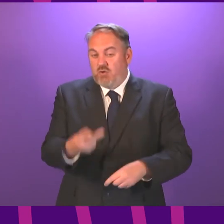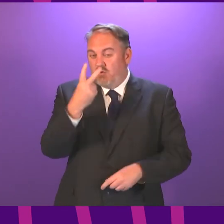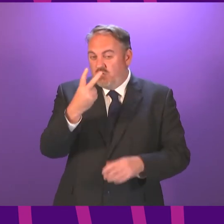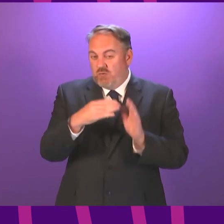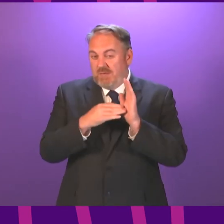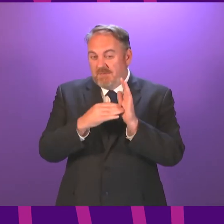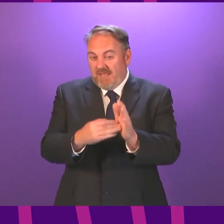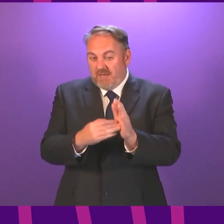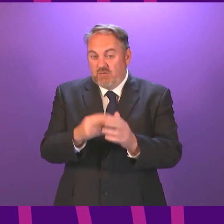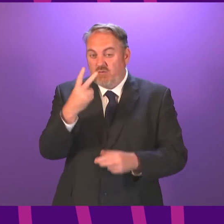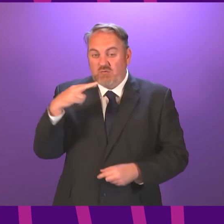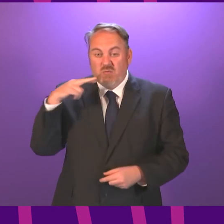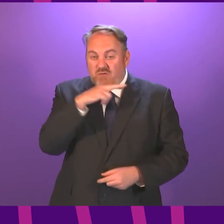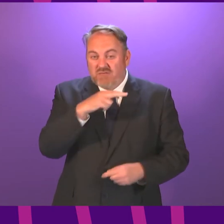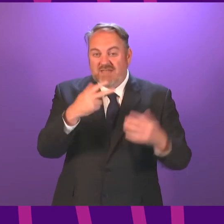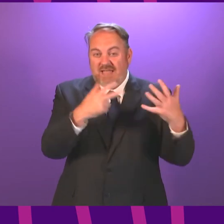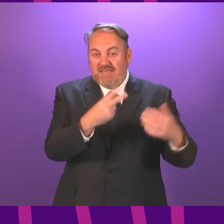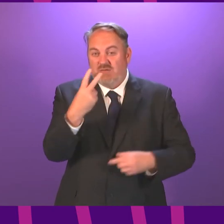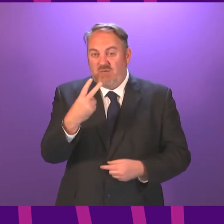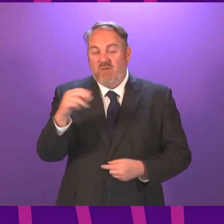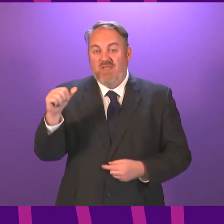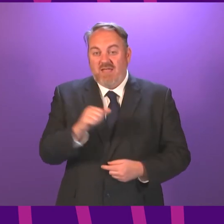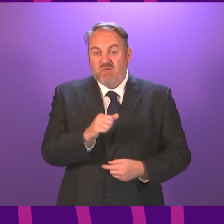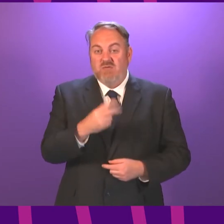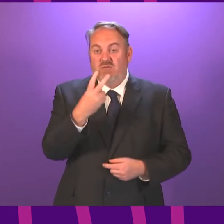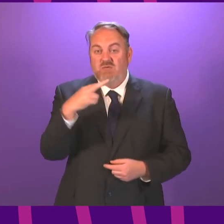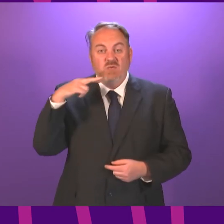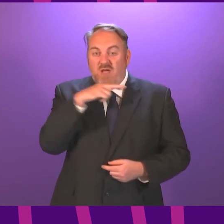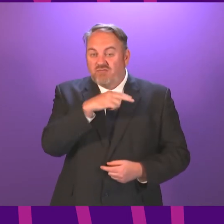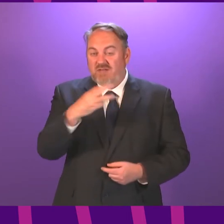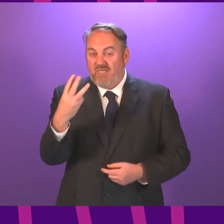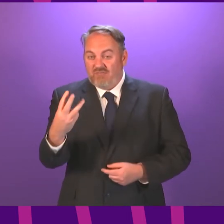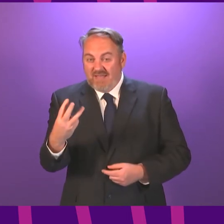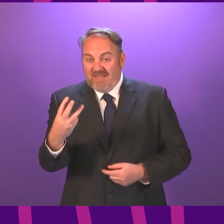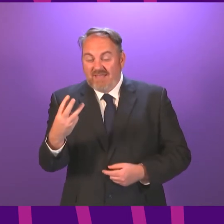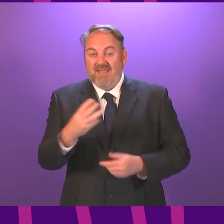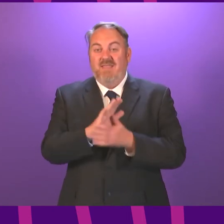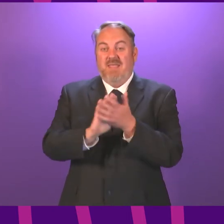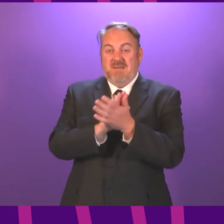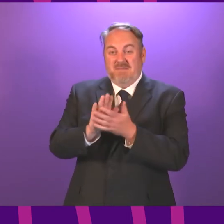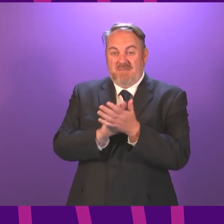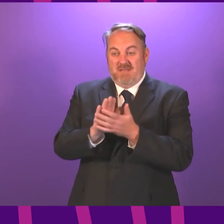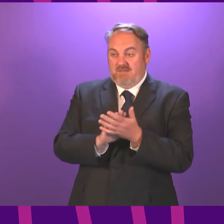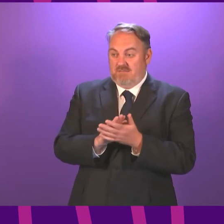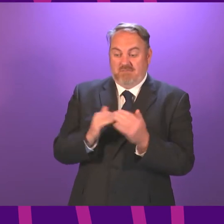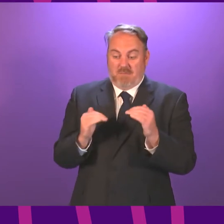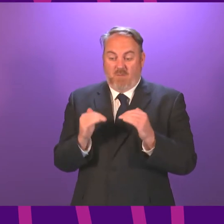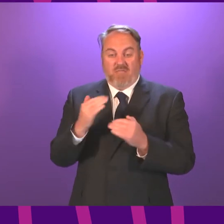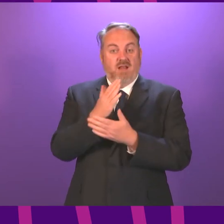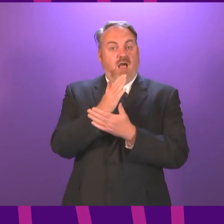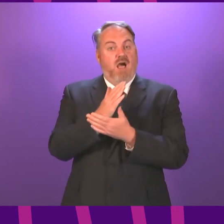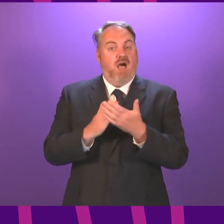,282,203. And that means more than half of the adult population